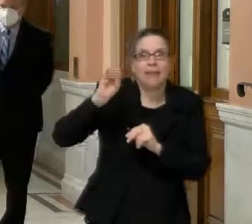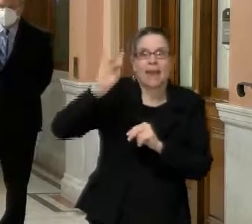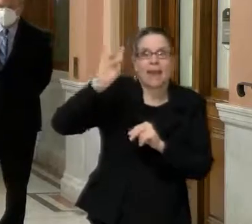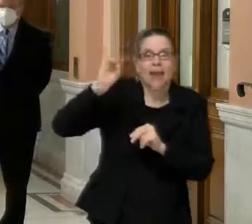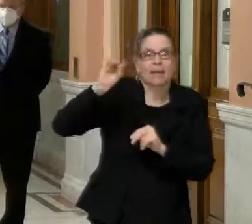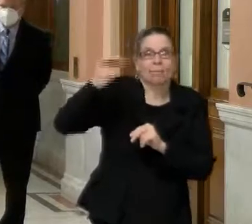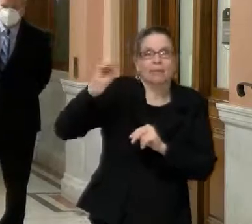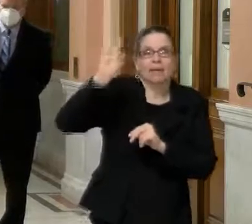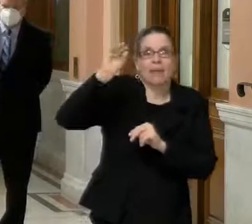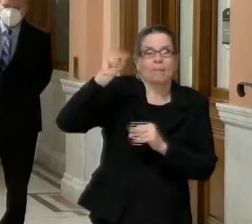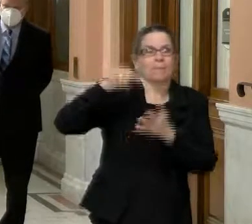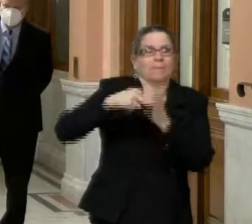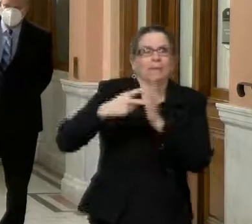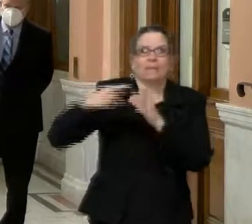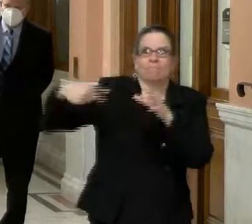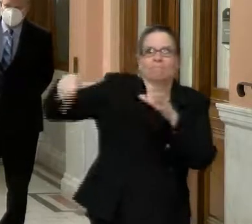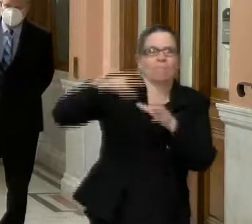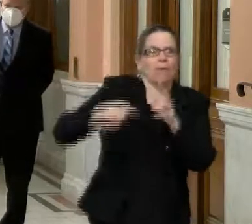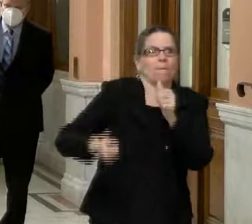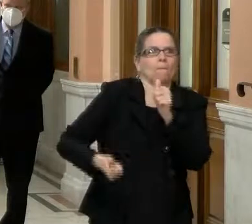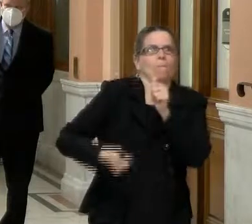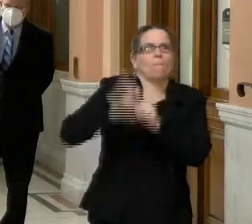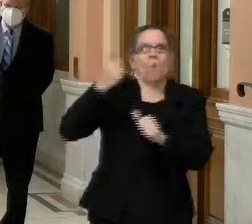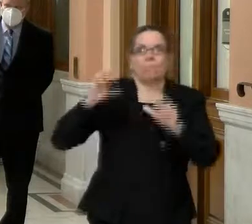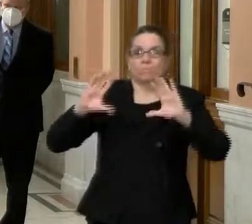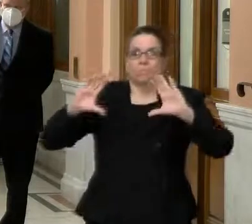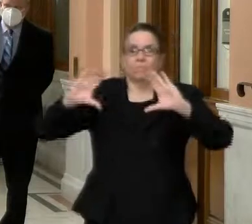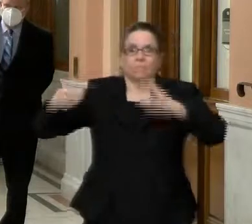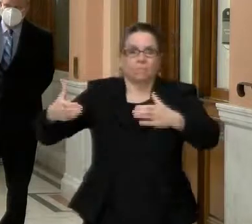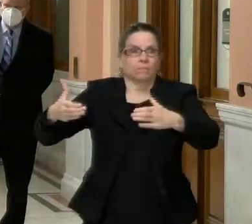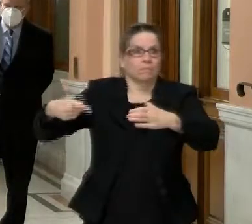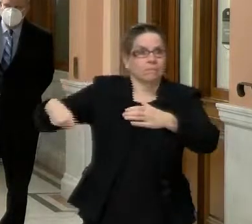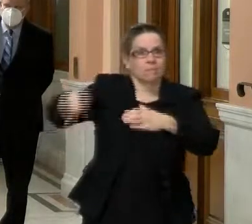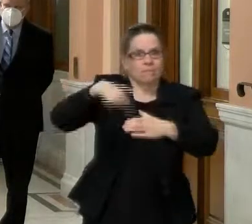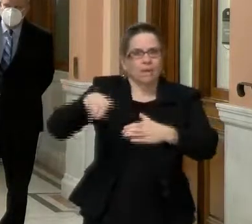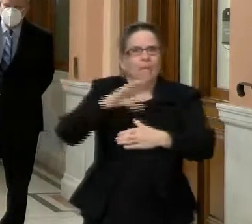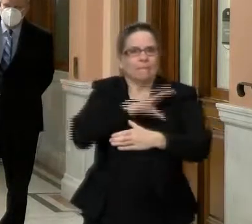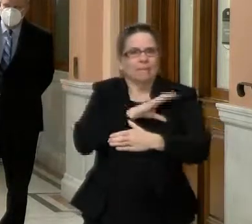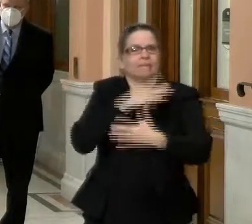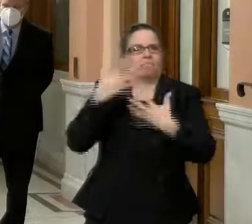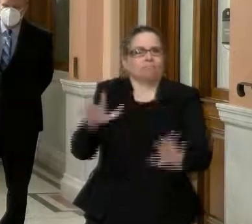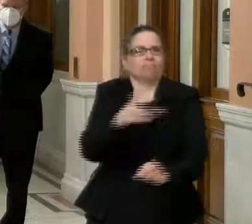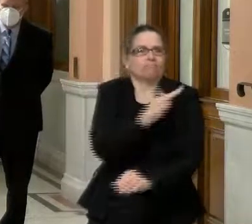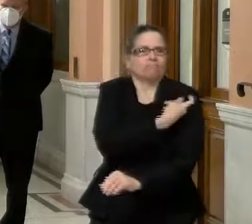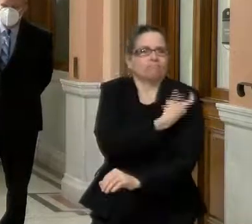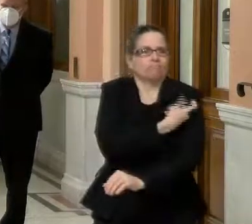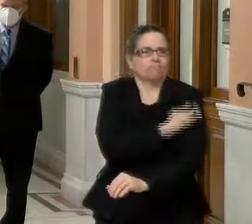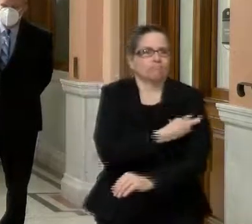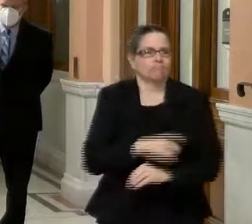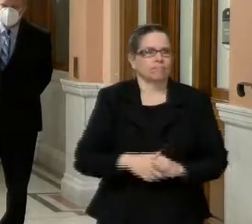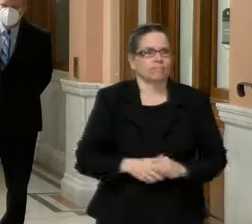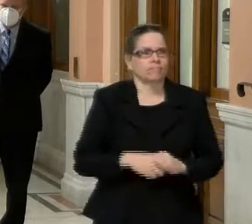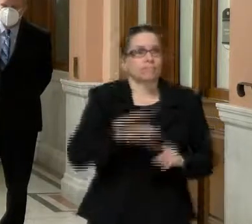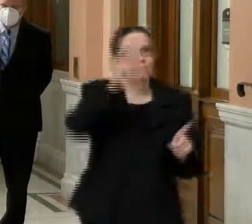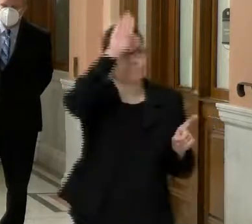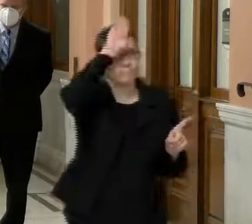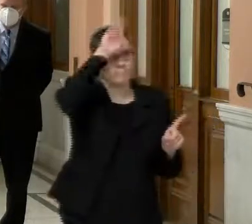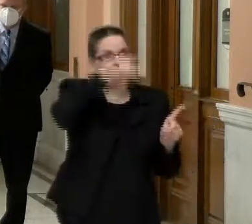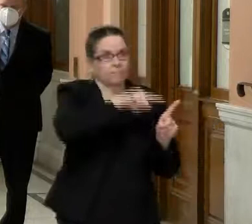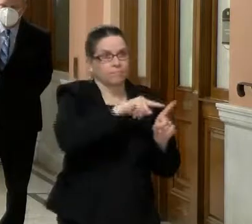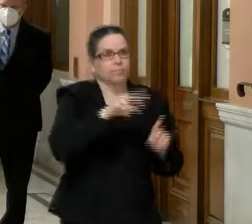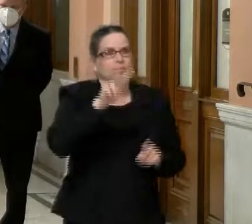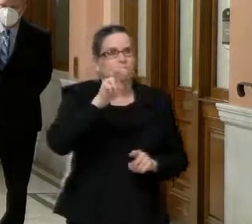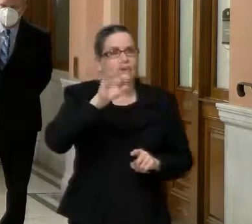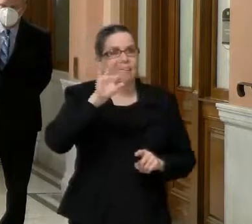immunity. Uh, and we'll continue to work on those numbers and try to get that number up. Uh, we have 297 Worcester firefighters who've been,